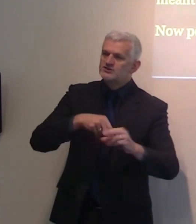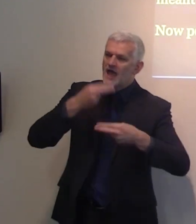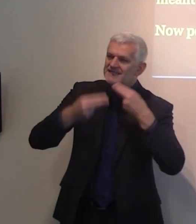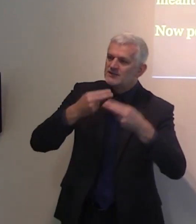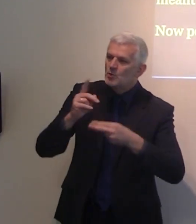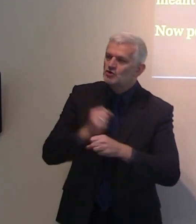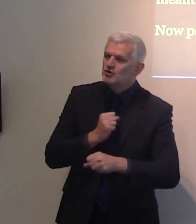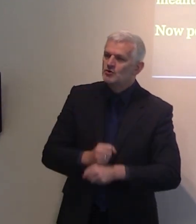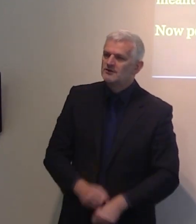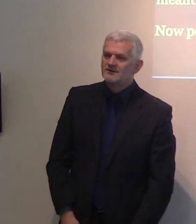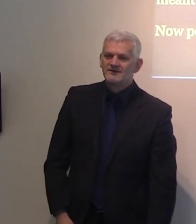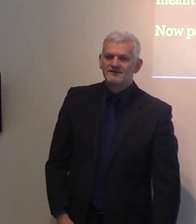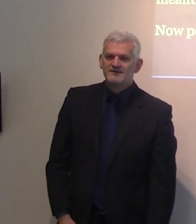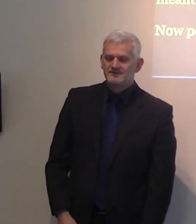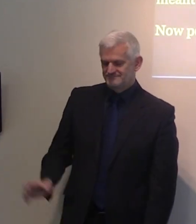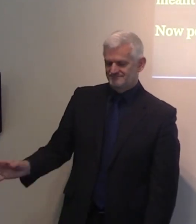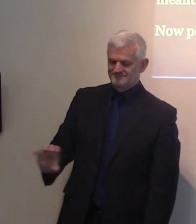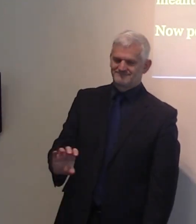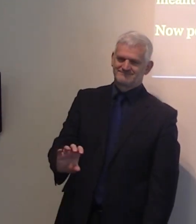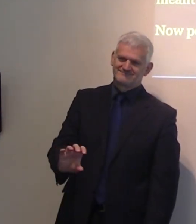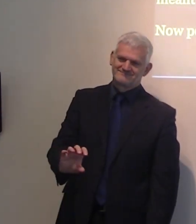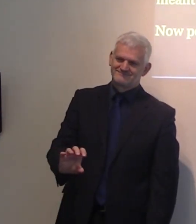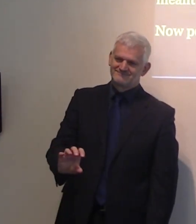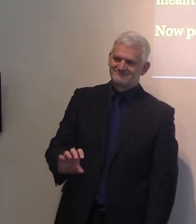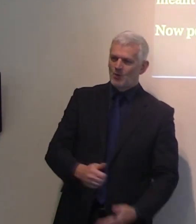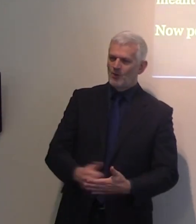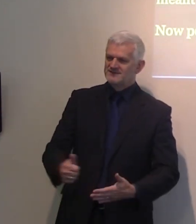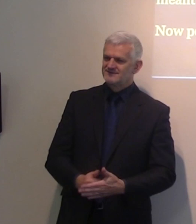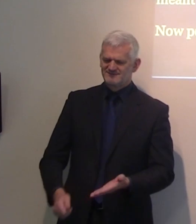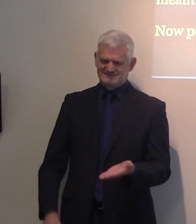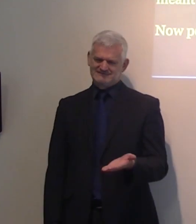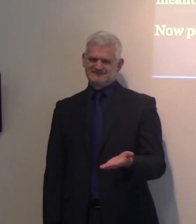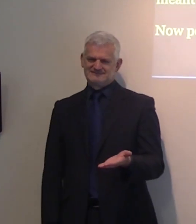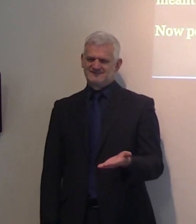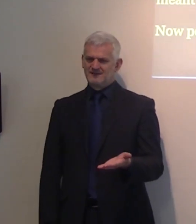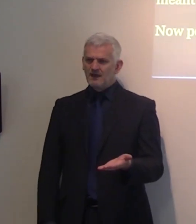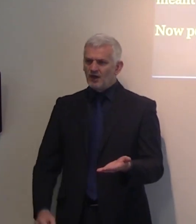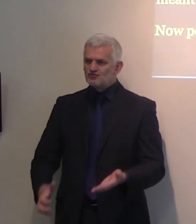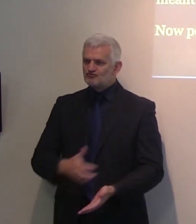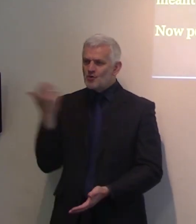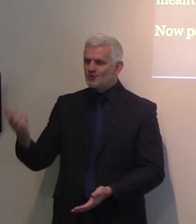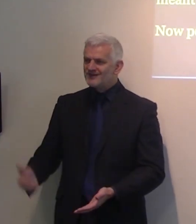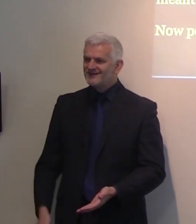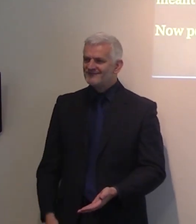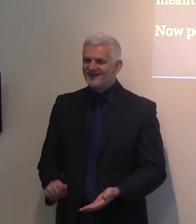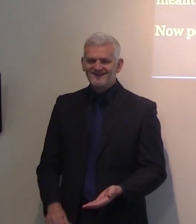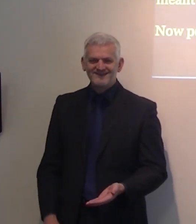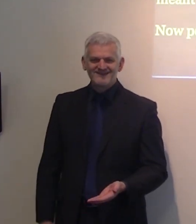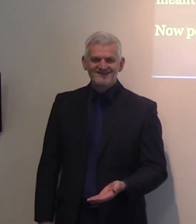is to pour salt on it. But this is terrible, what are you doing? But even when